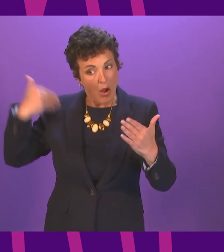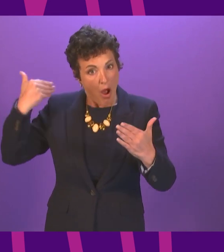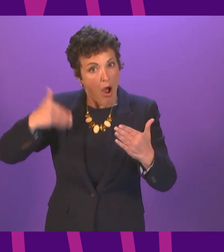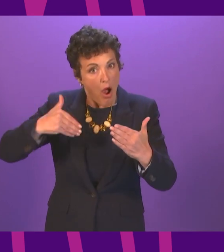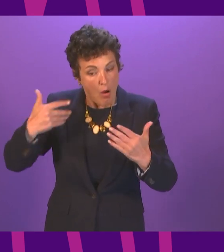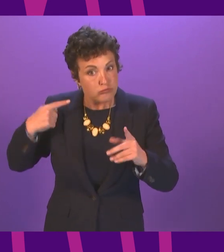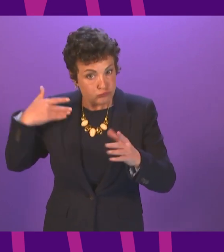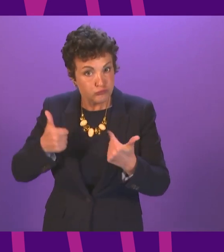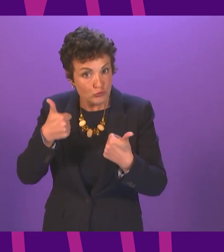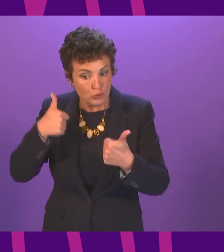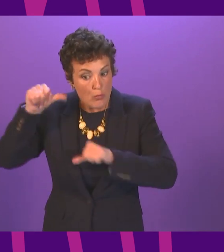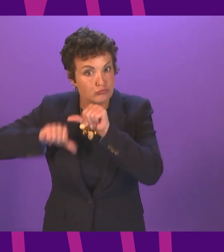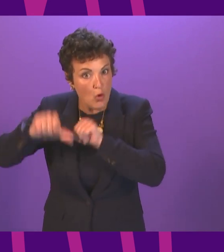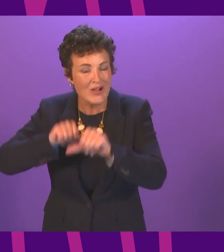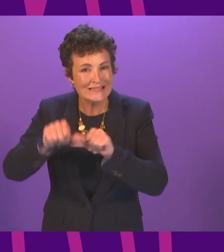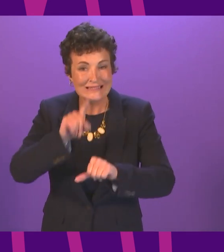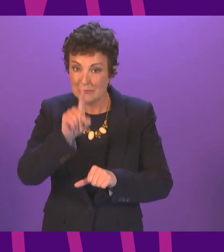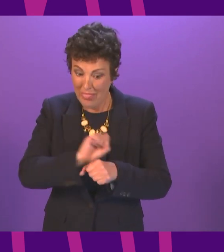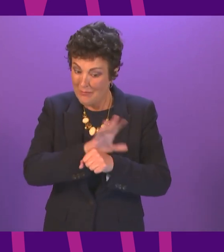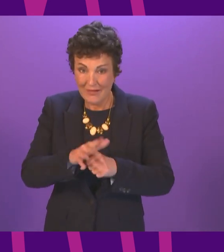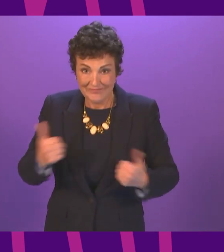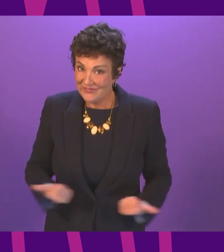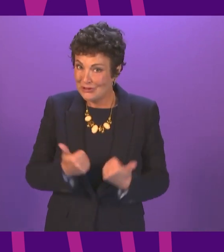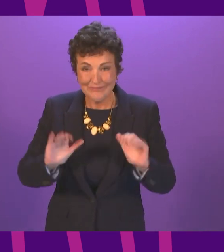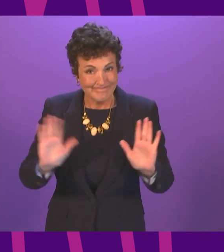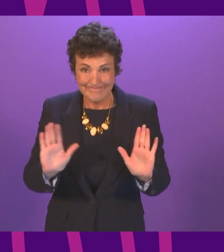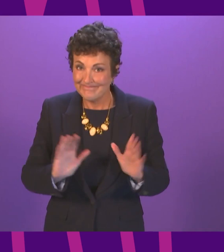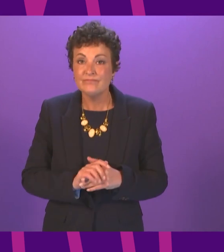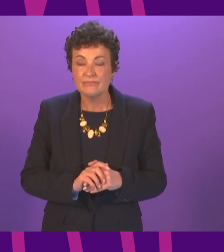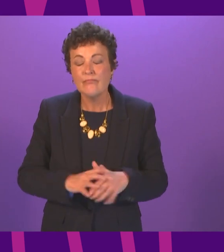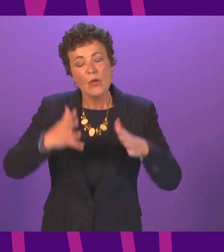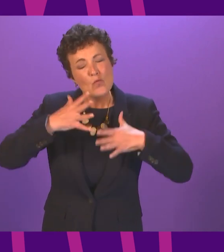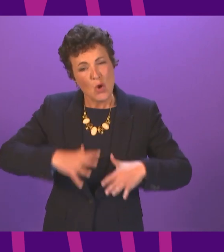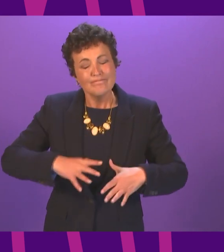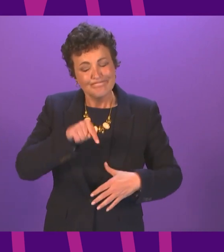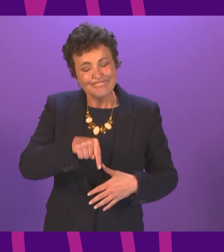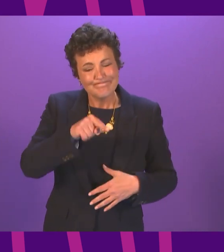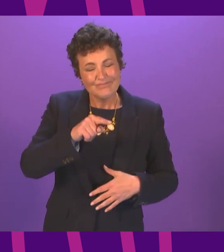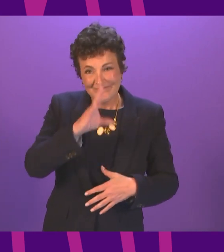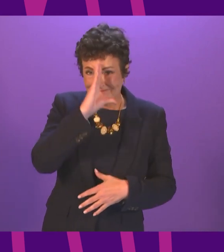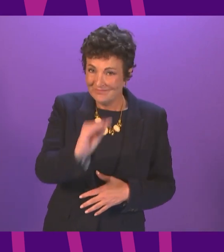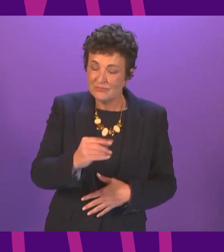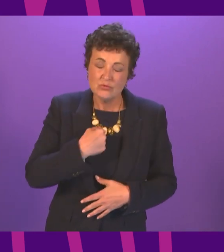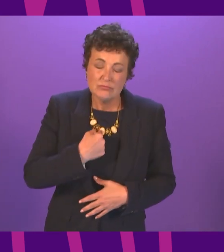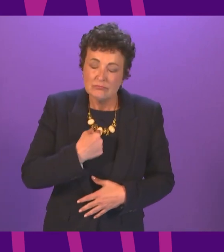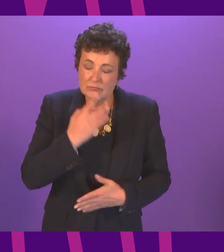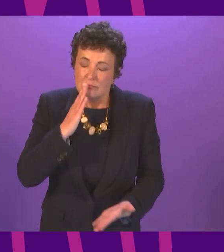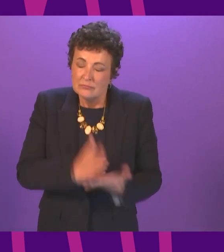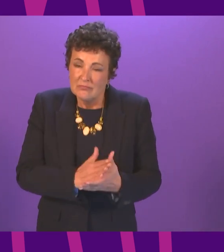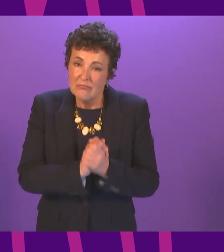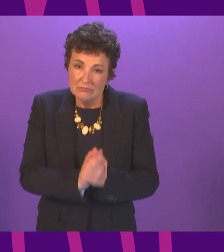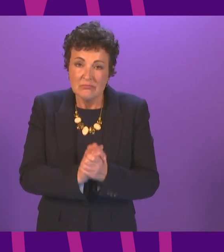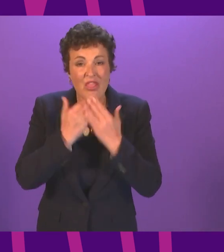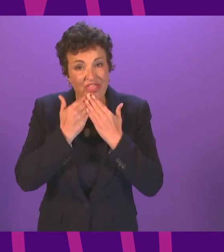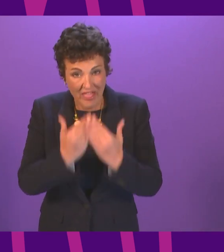as a country, the pandemic is not yet over. I want to take this opportunity to express my sincere thanks and